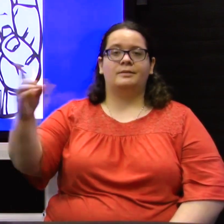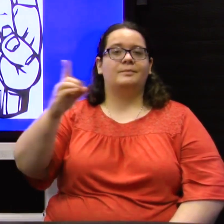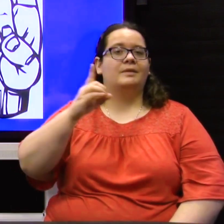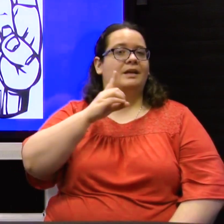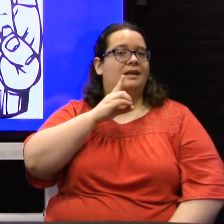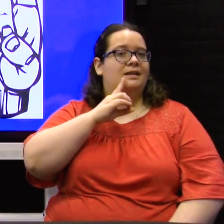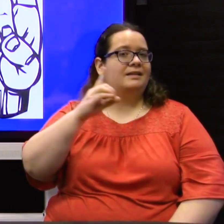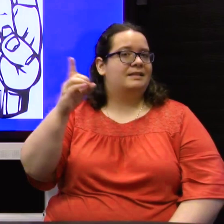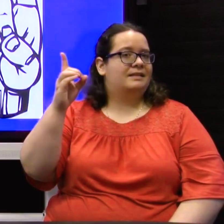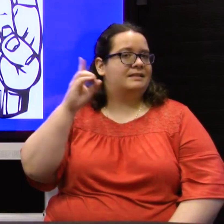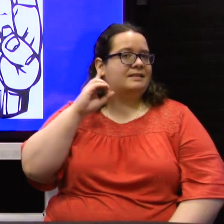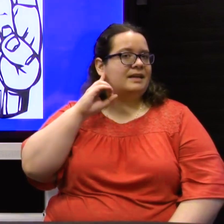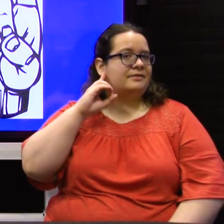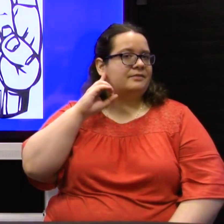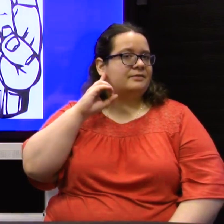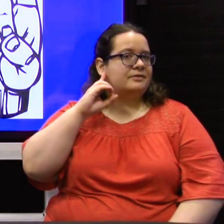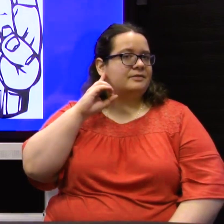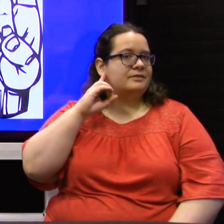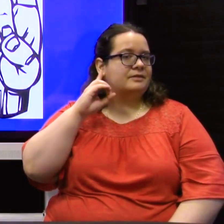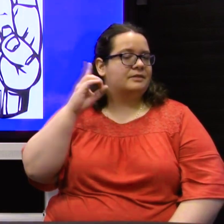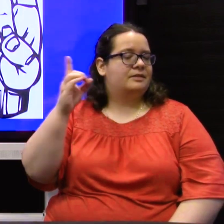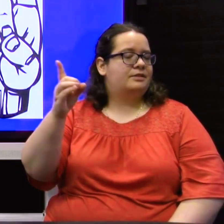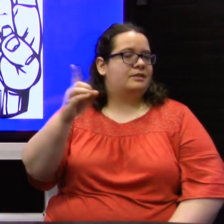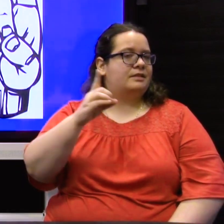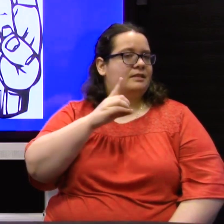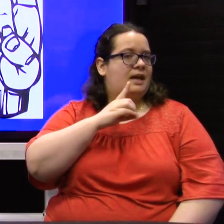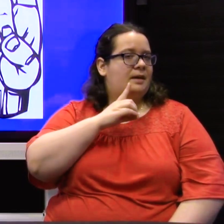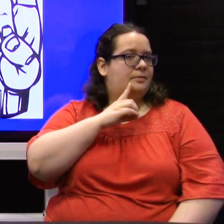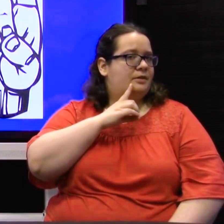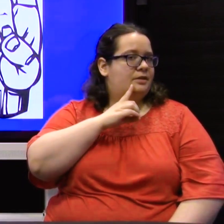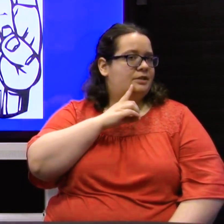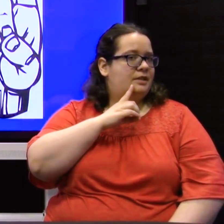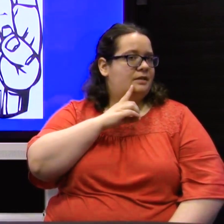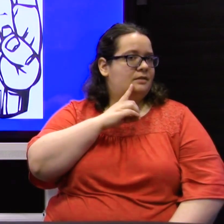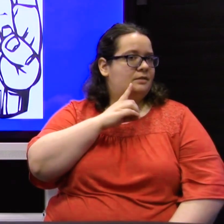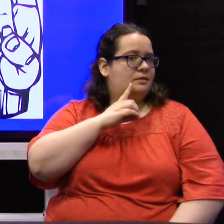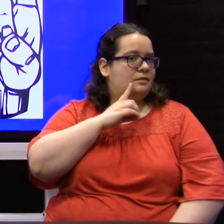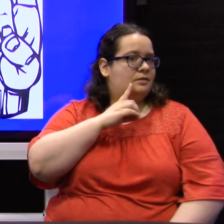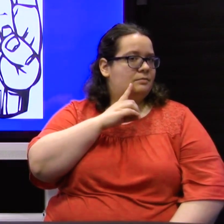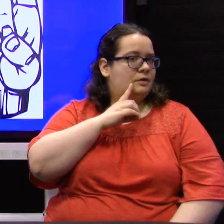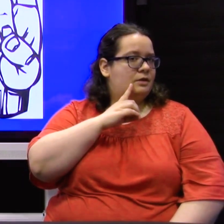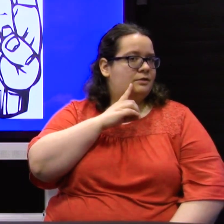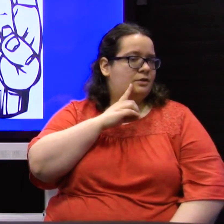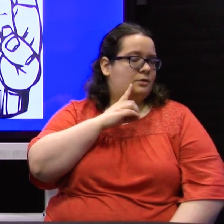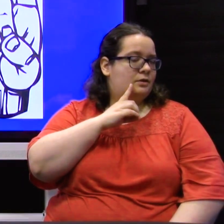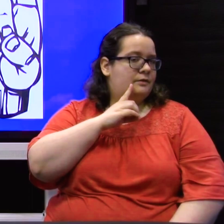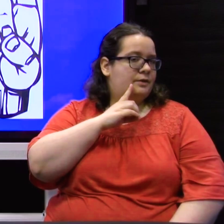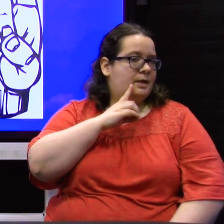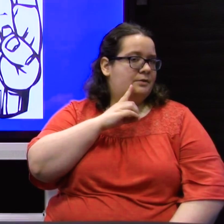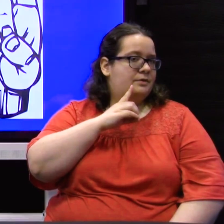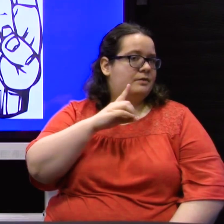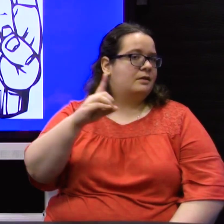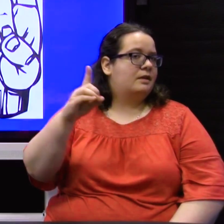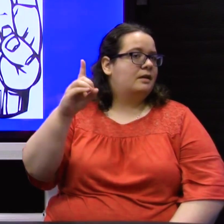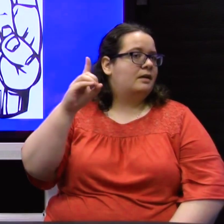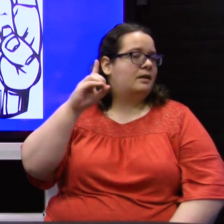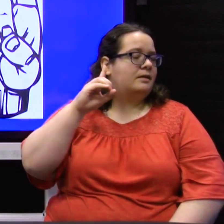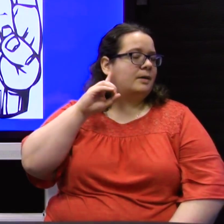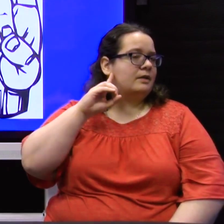deaf. Just tap your chin or close to the corner of your mouth and then back